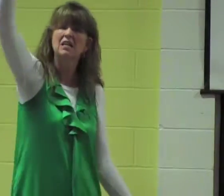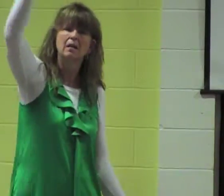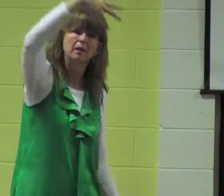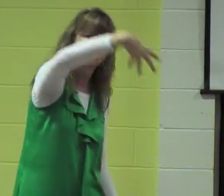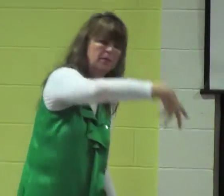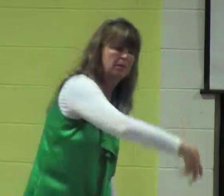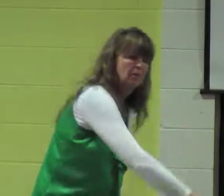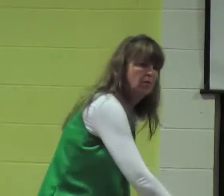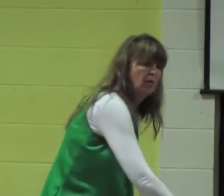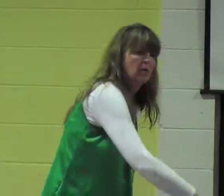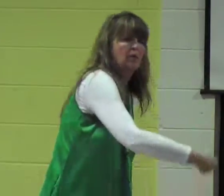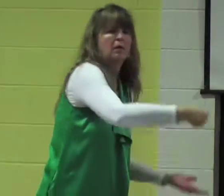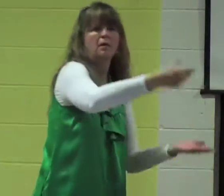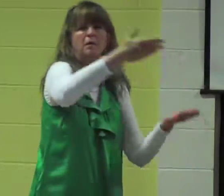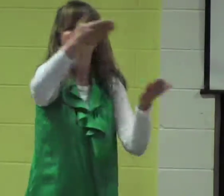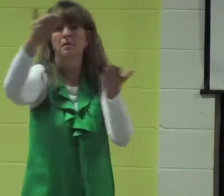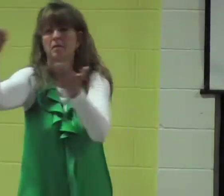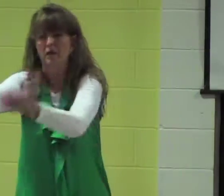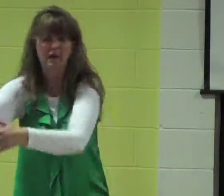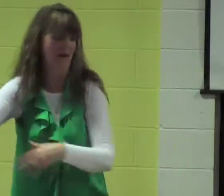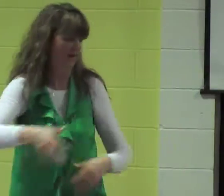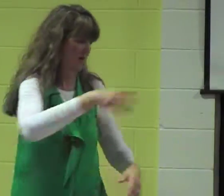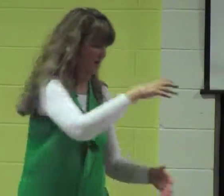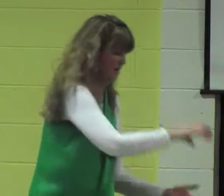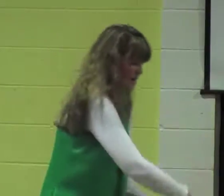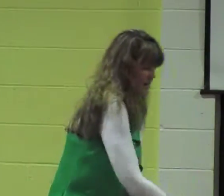he comes and he plucks us out